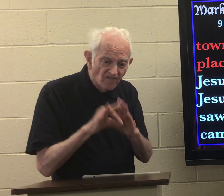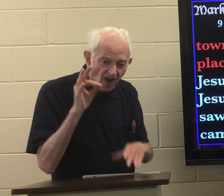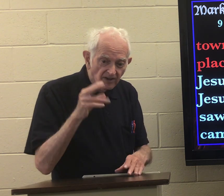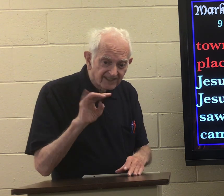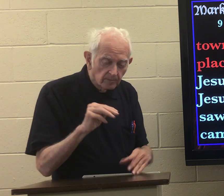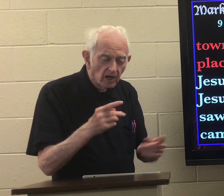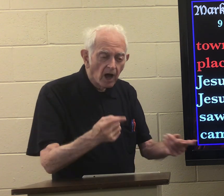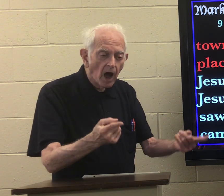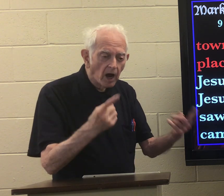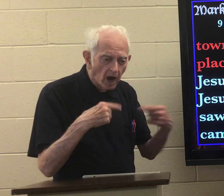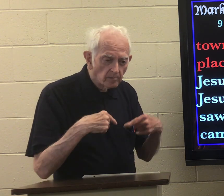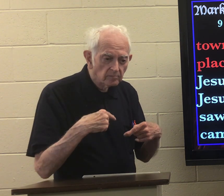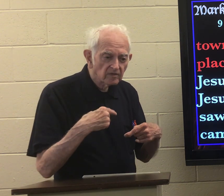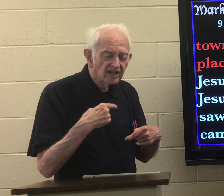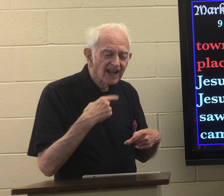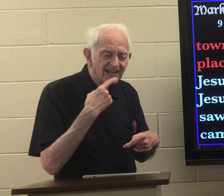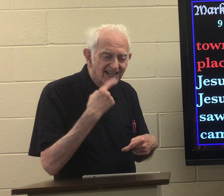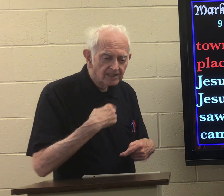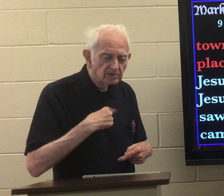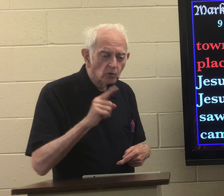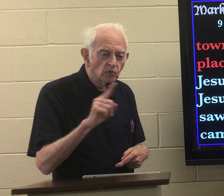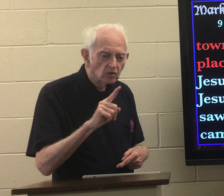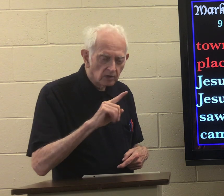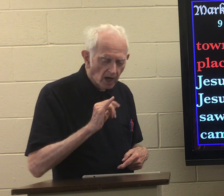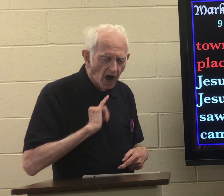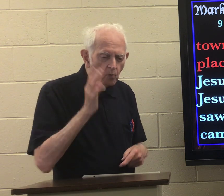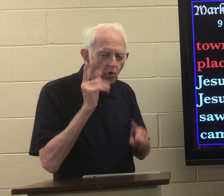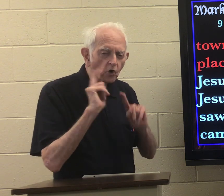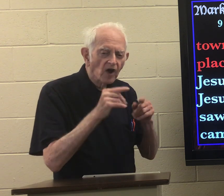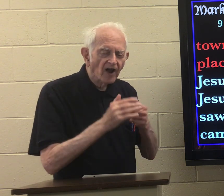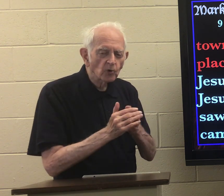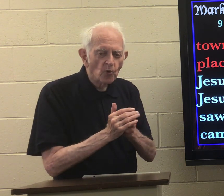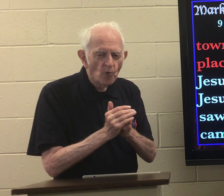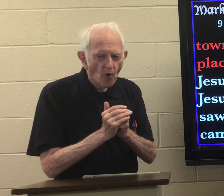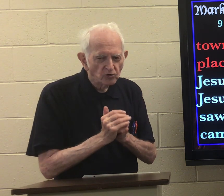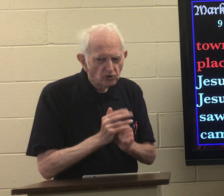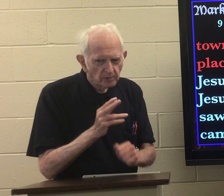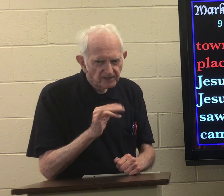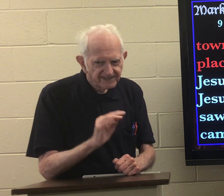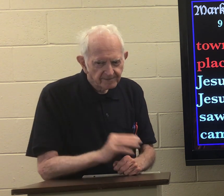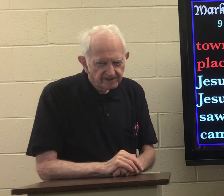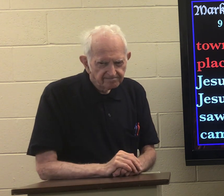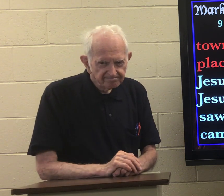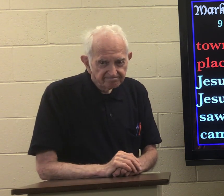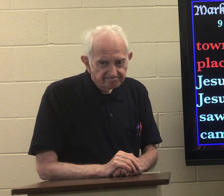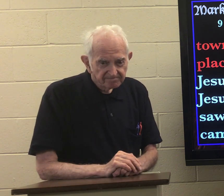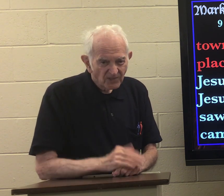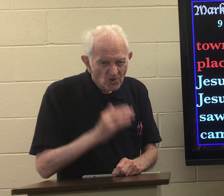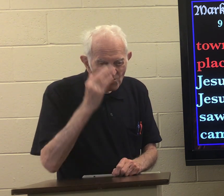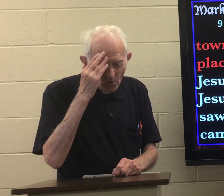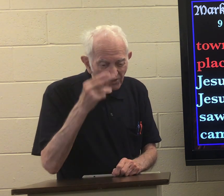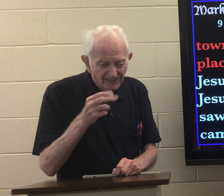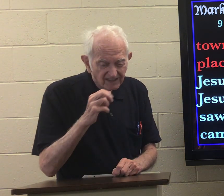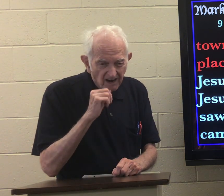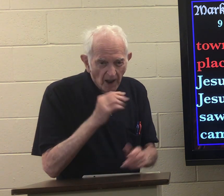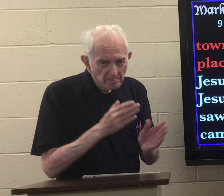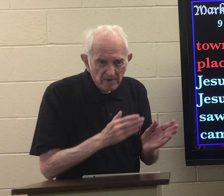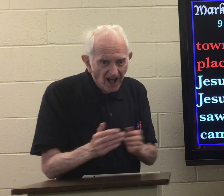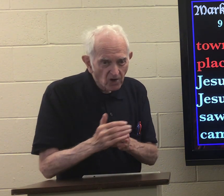when you find him come tell me where he is and I will go worship him myself and we knew